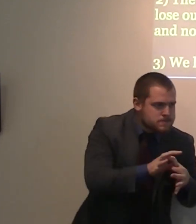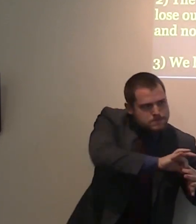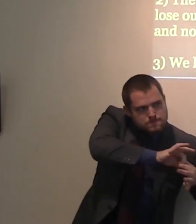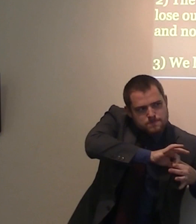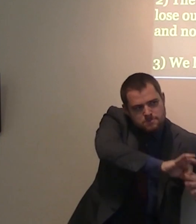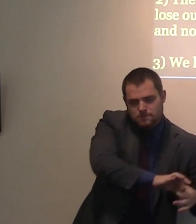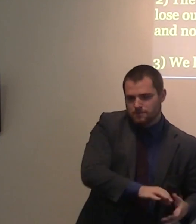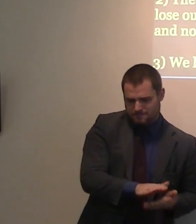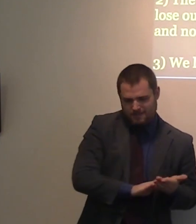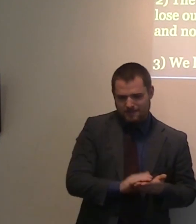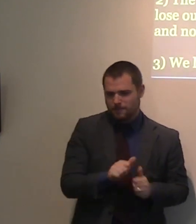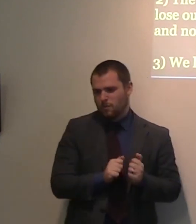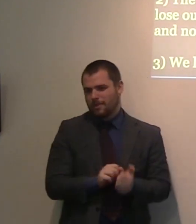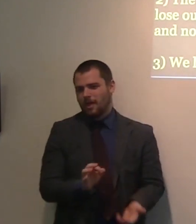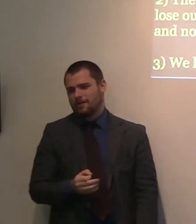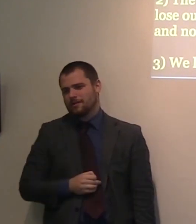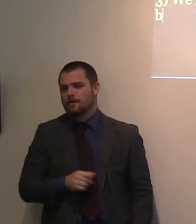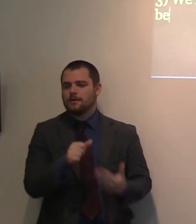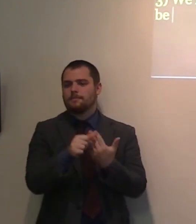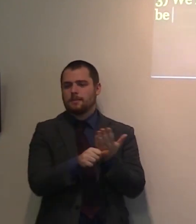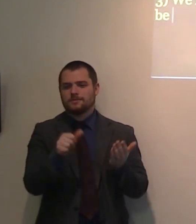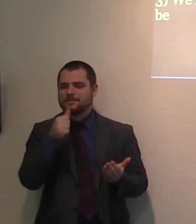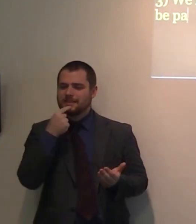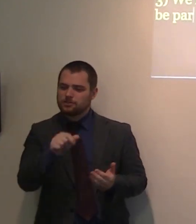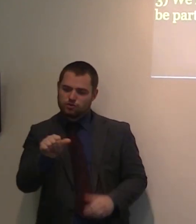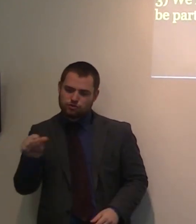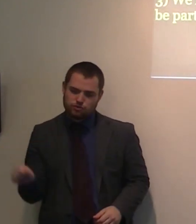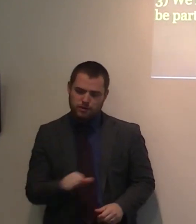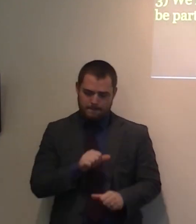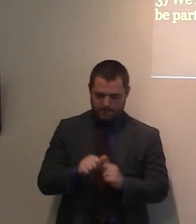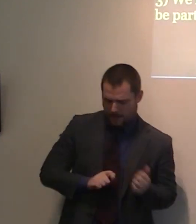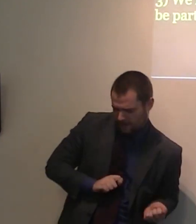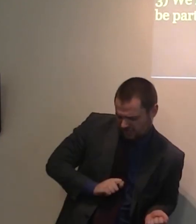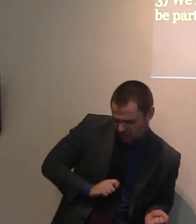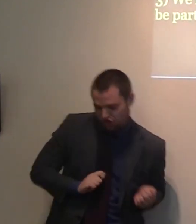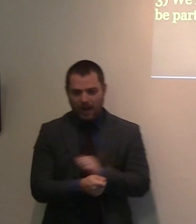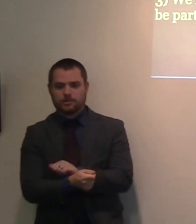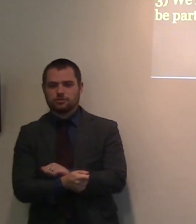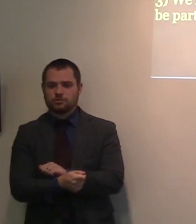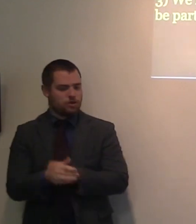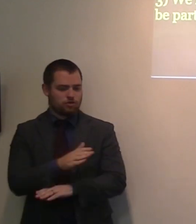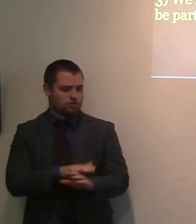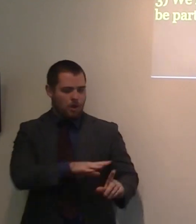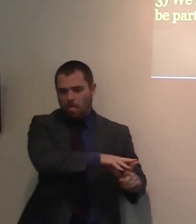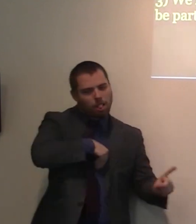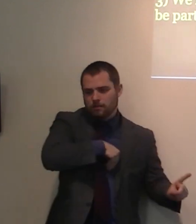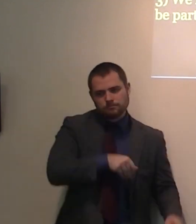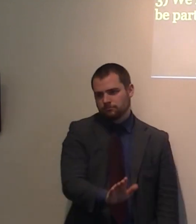And believe me, the world, this is my illustration, the world is like chewing gum. In the